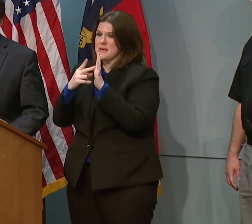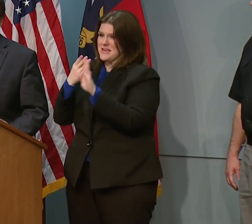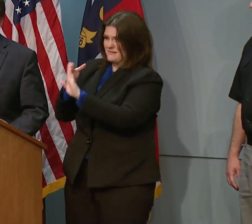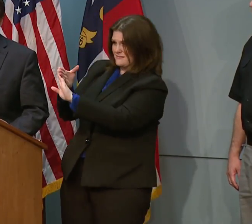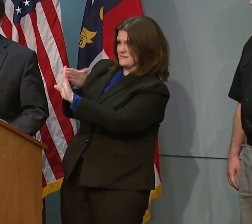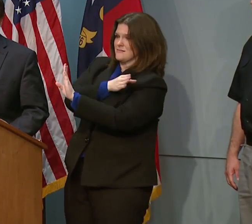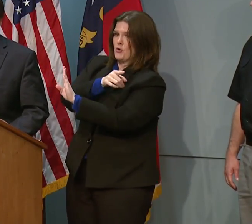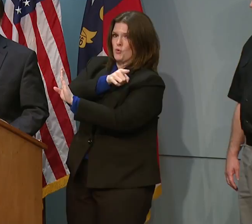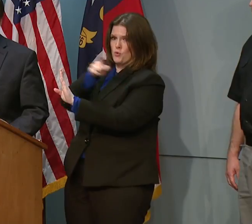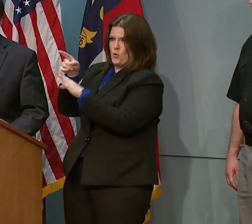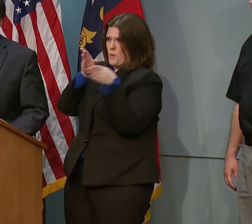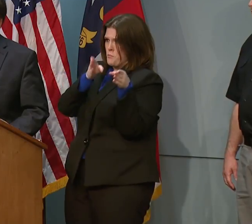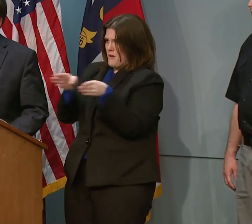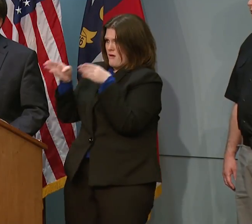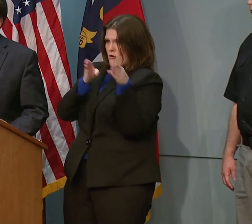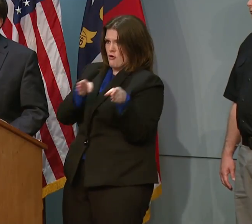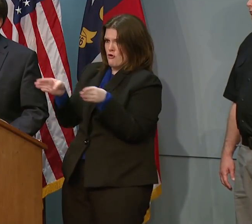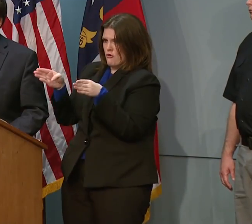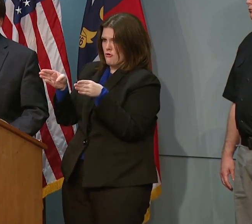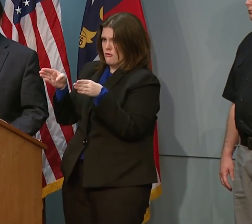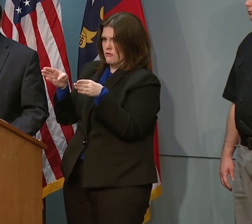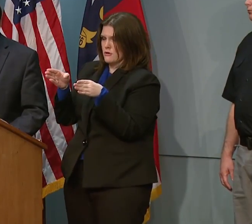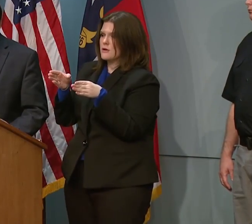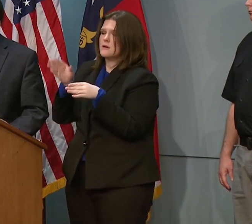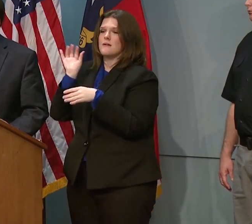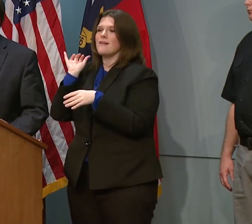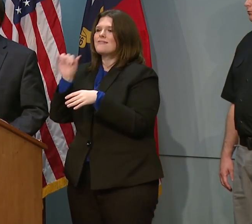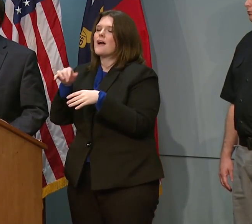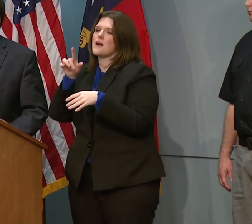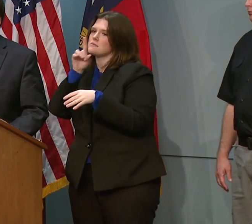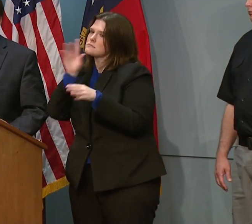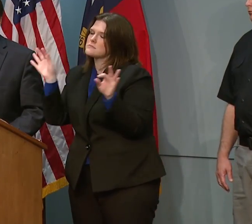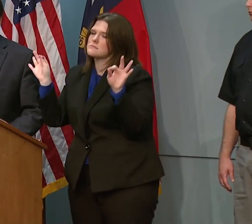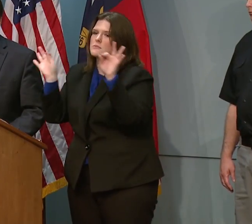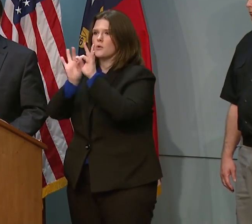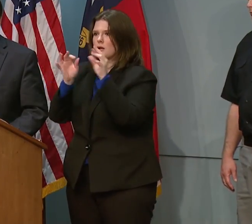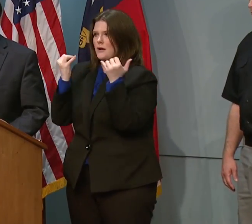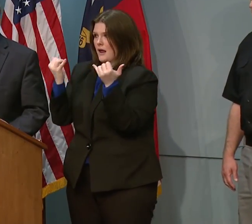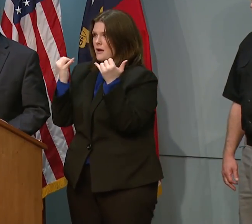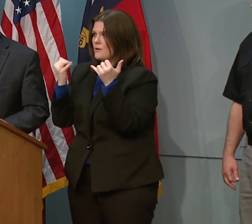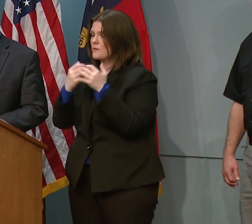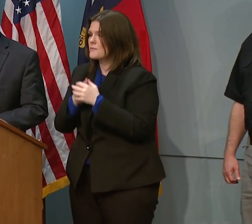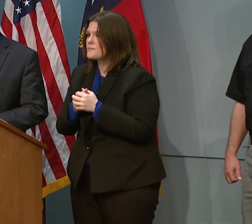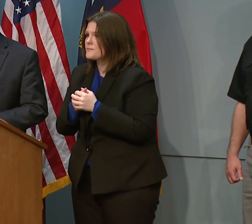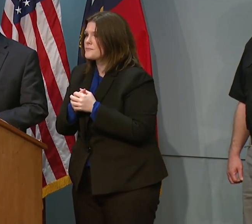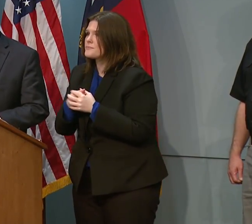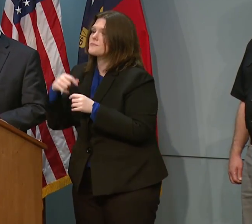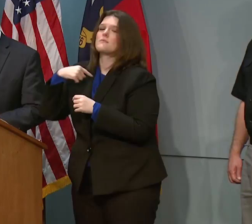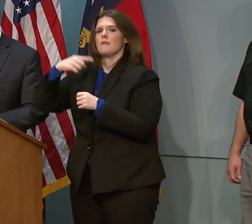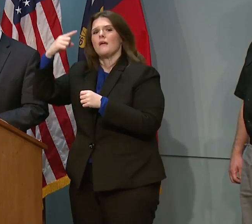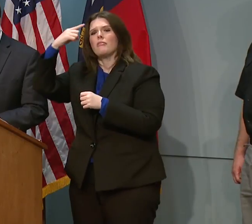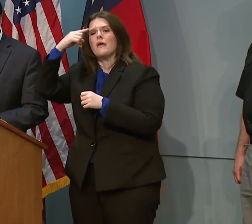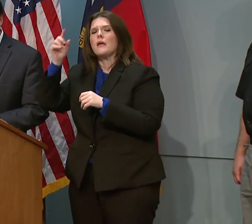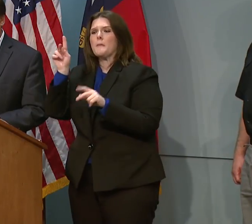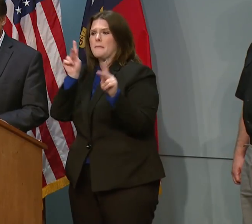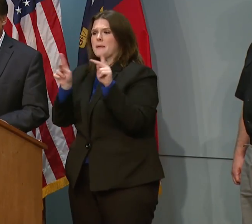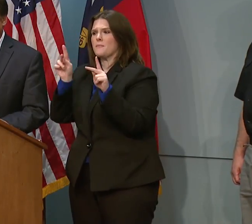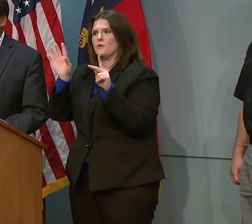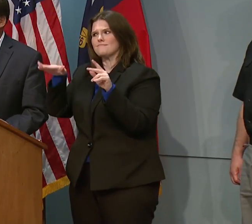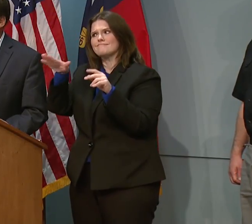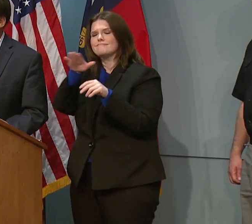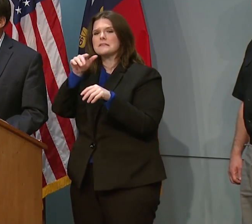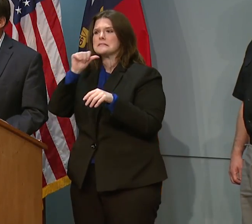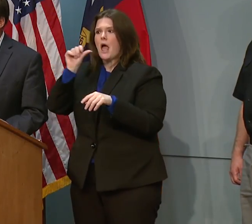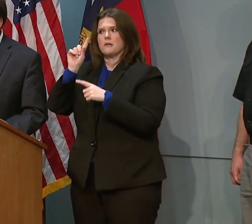those prolonged power outages. So that's very, very important at this point in time. And I think people are – this is not